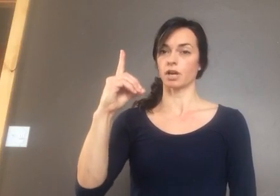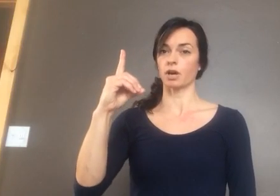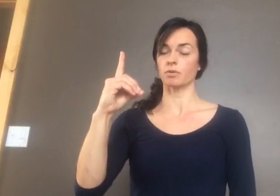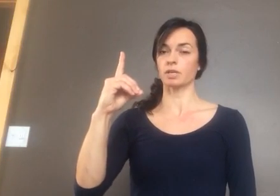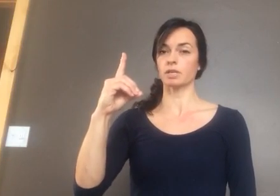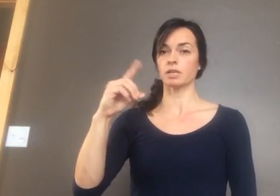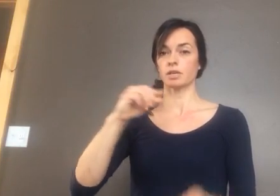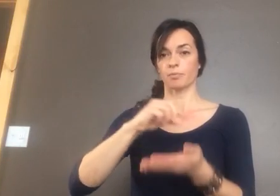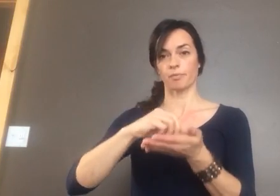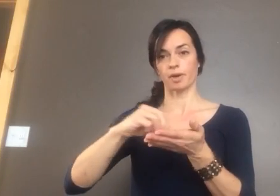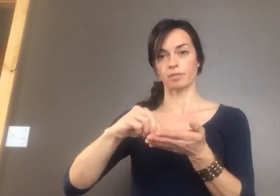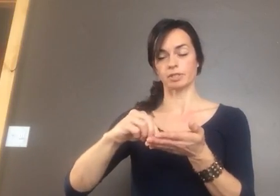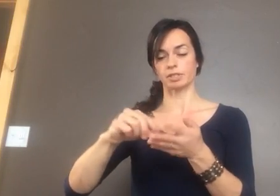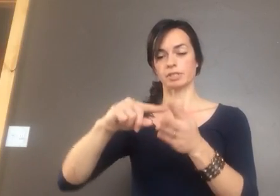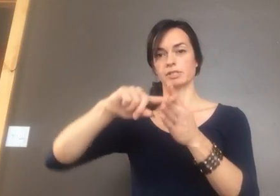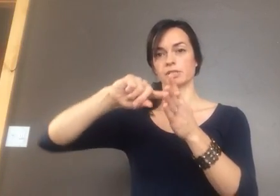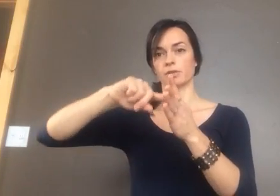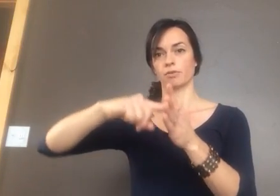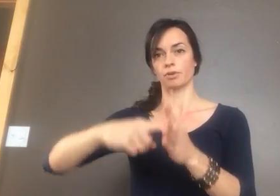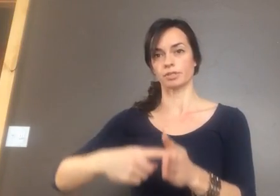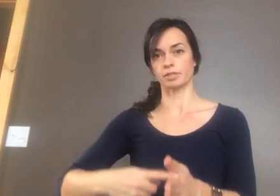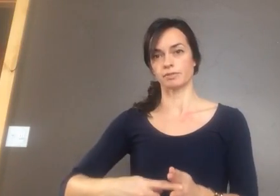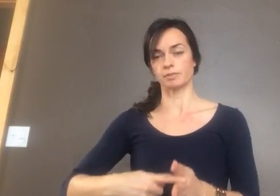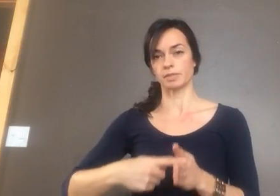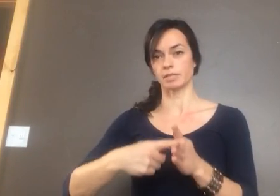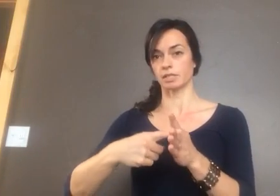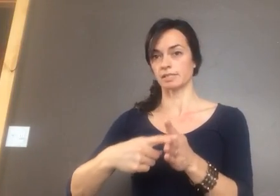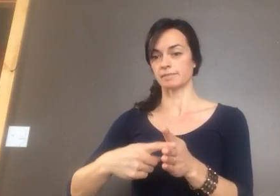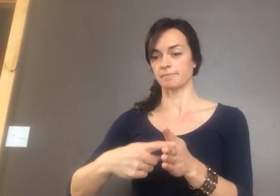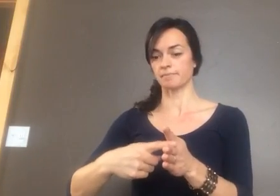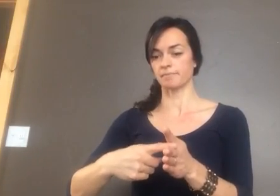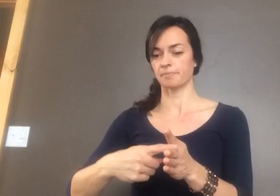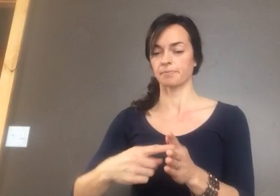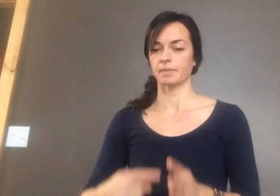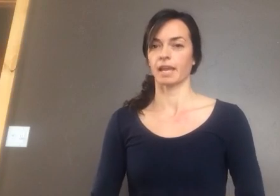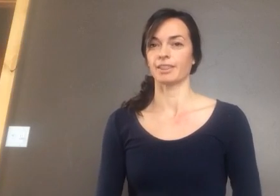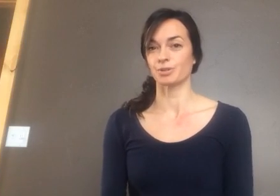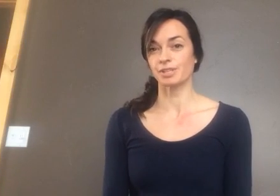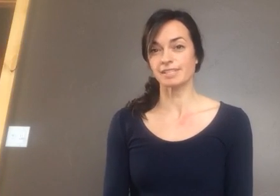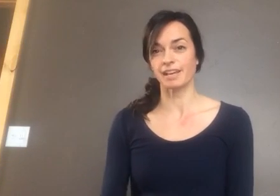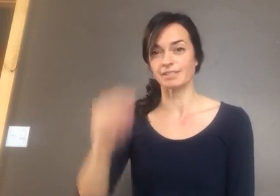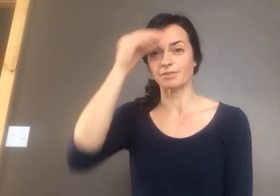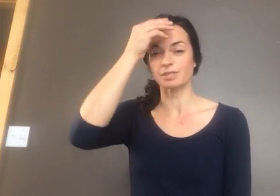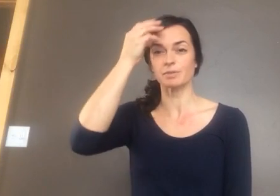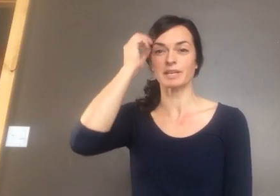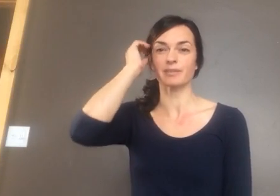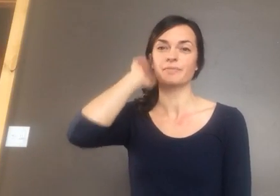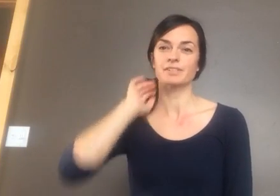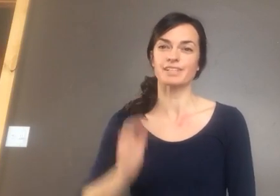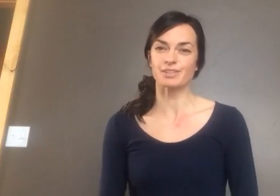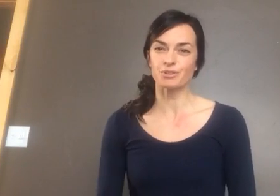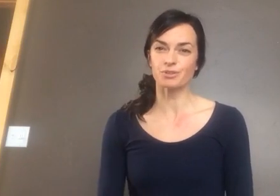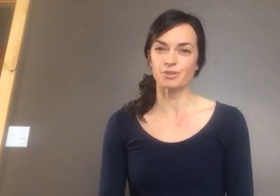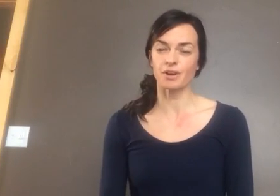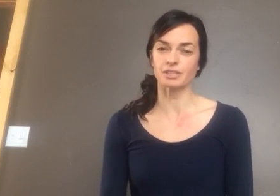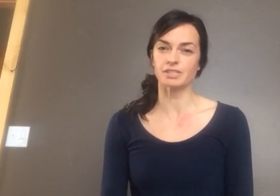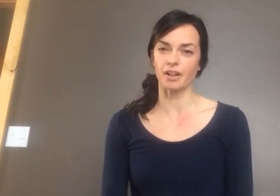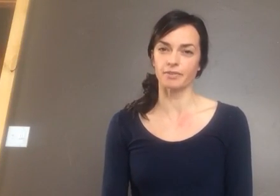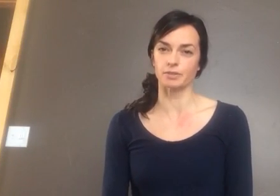Darwin publishes The Origin of Species. And those are the signs for this week. So let's go through just all those